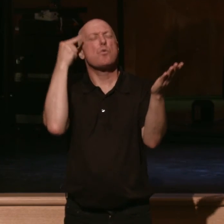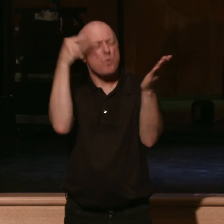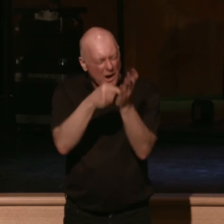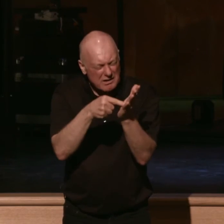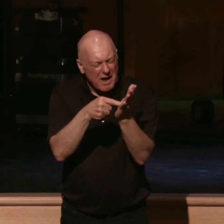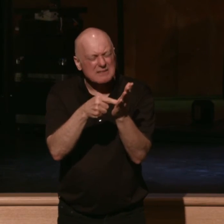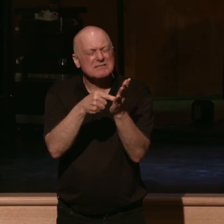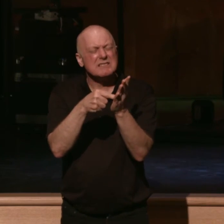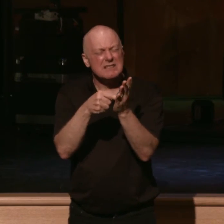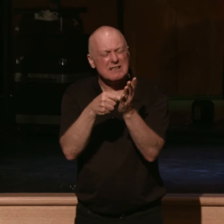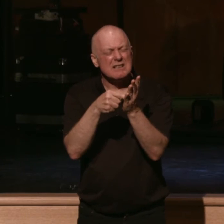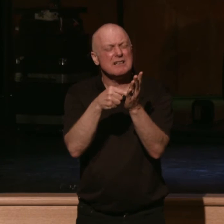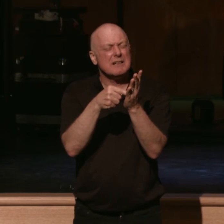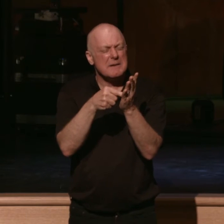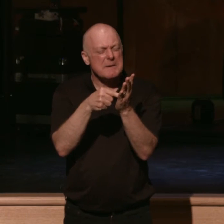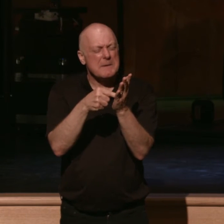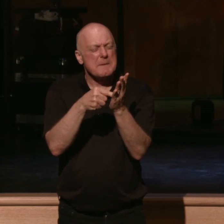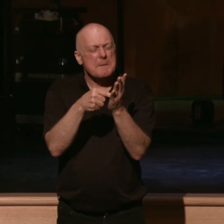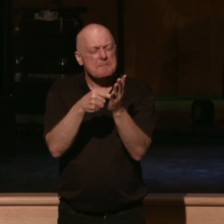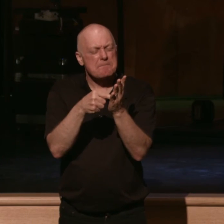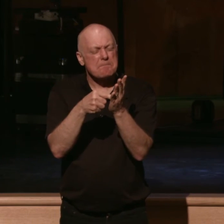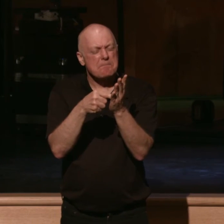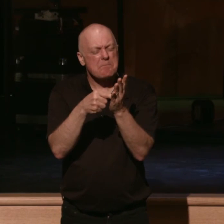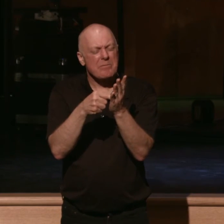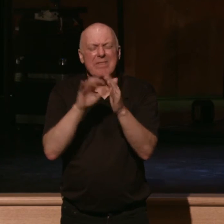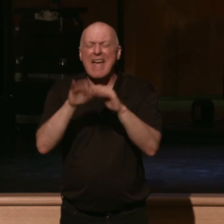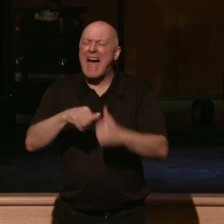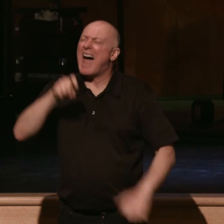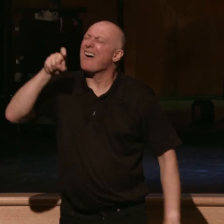needy we are for you,